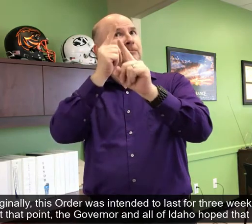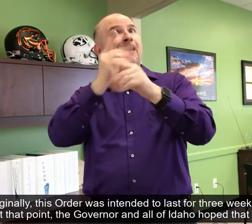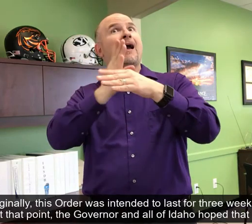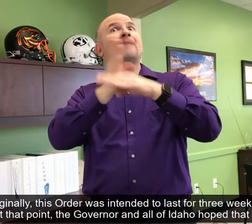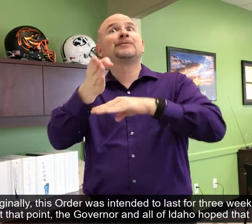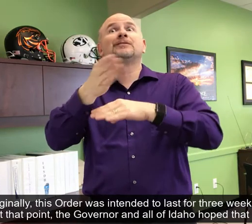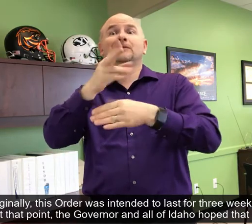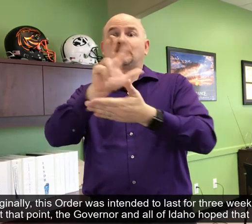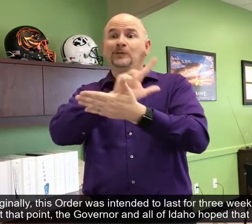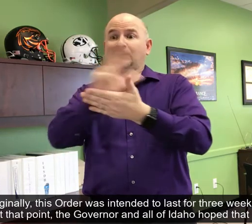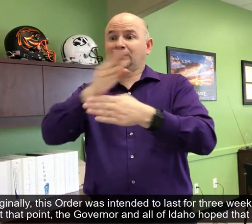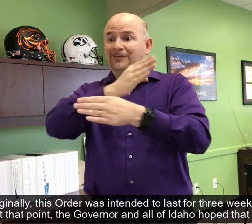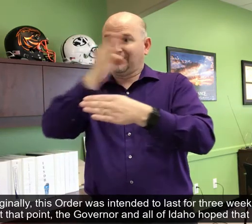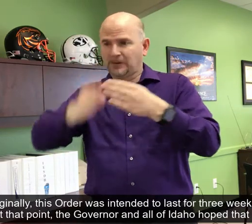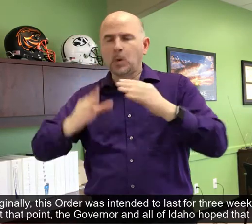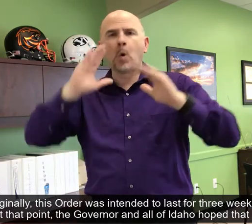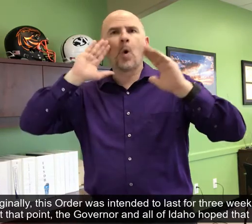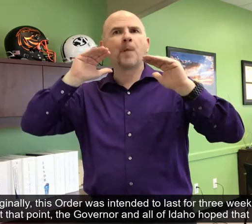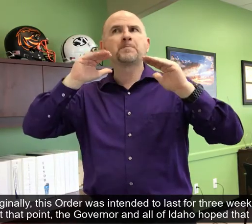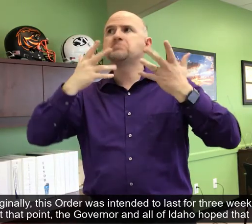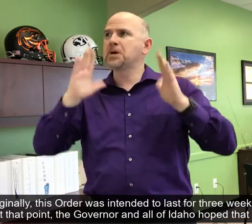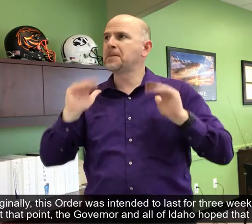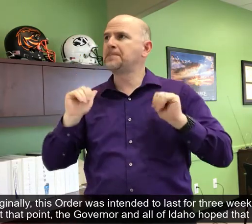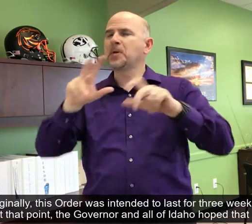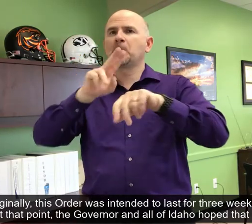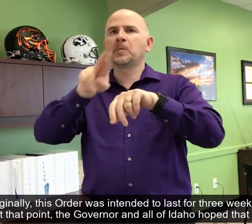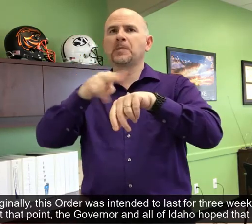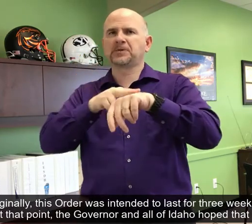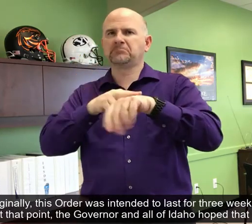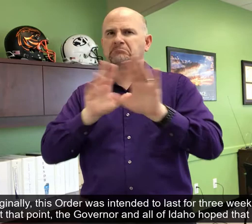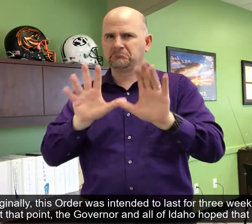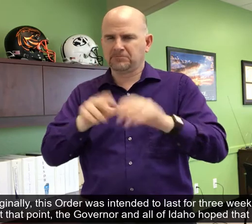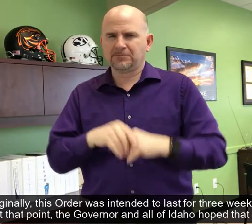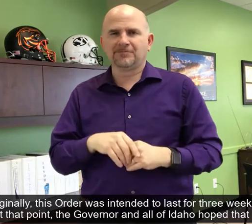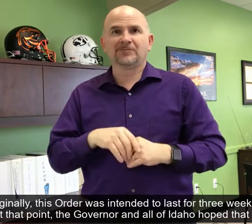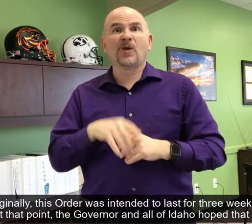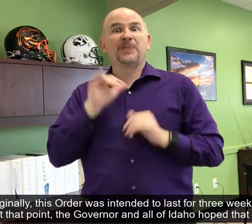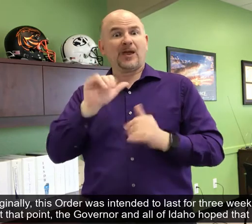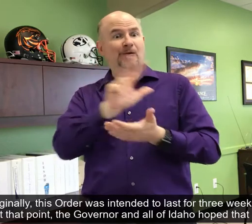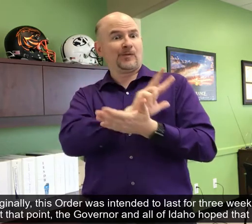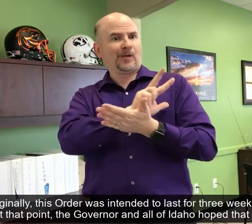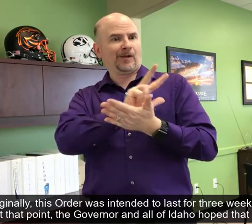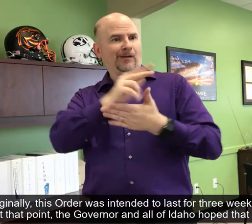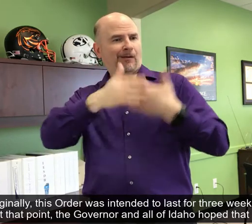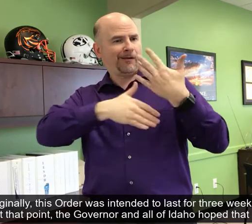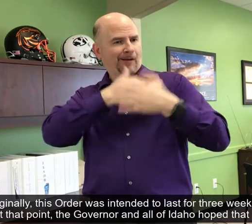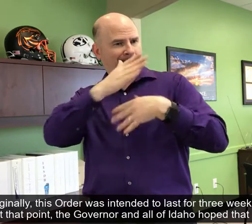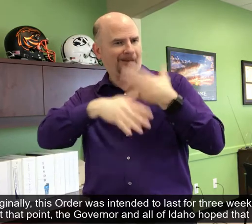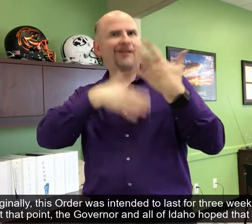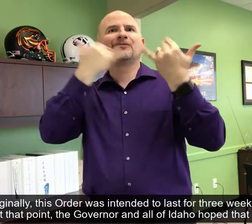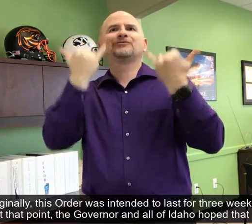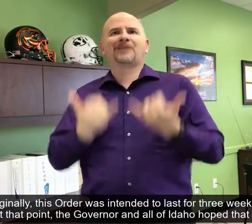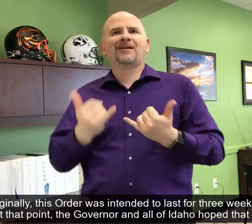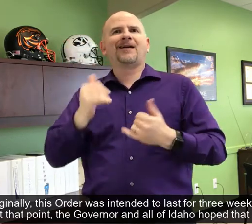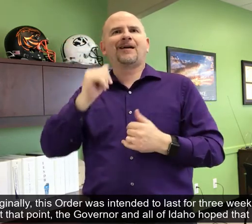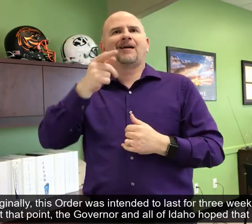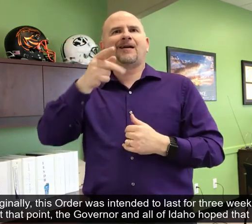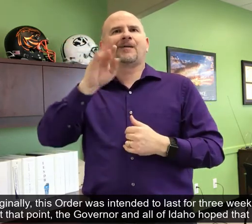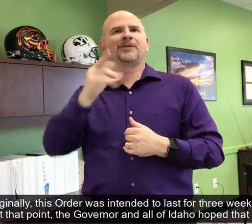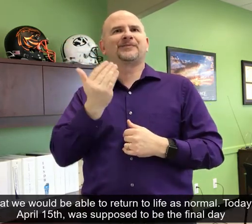Originally, this order was intended to last for three weeks. At this point, the governor and all of Idaho hoped that we would be